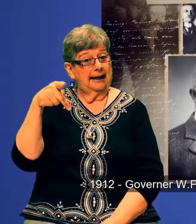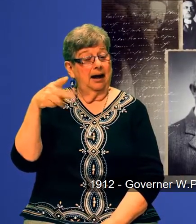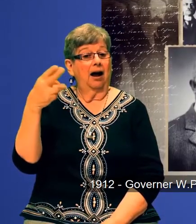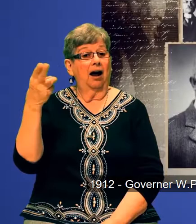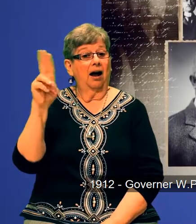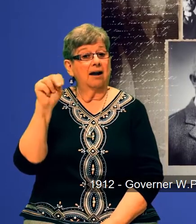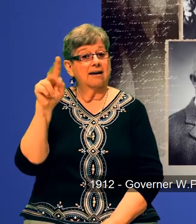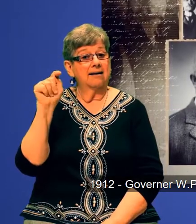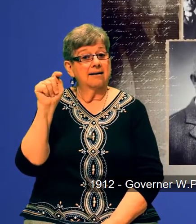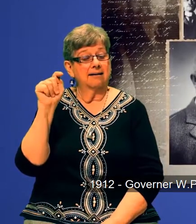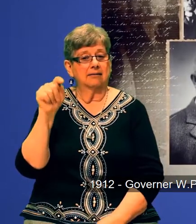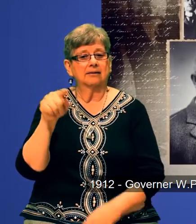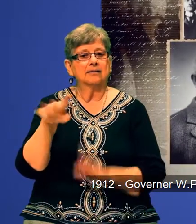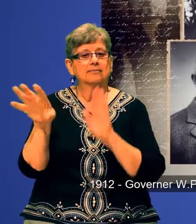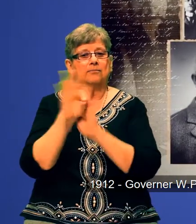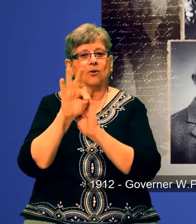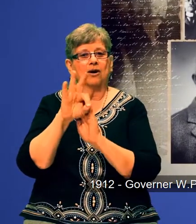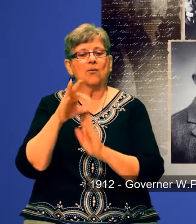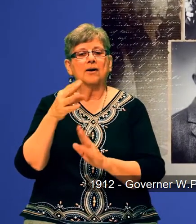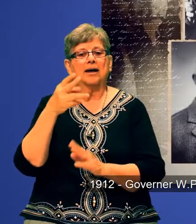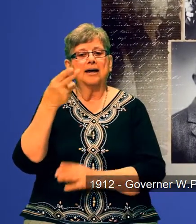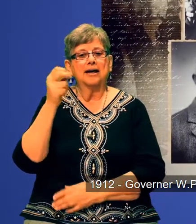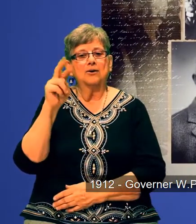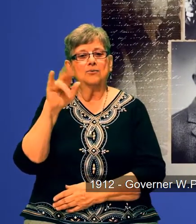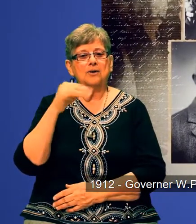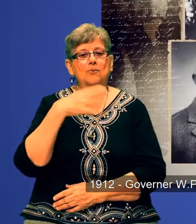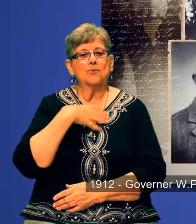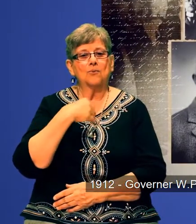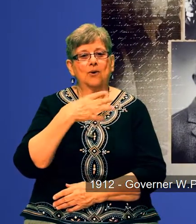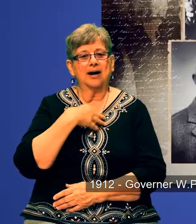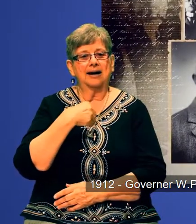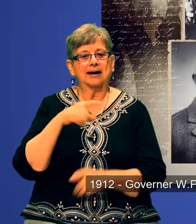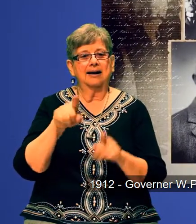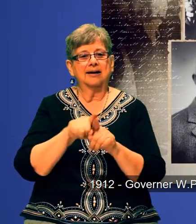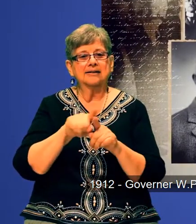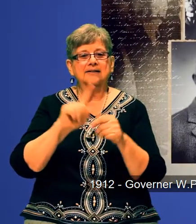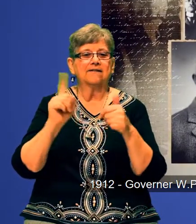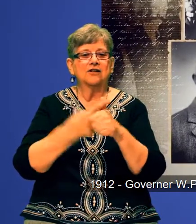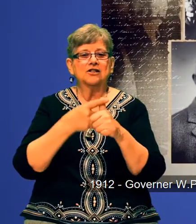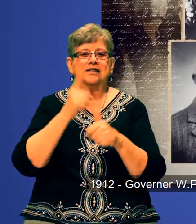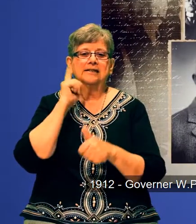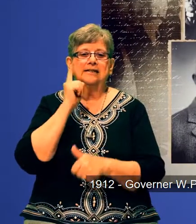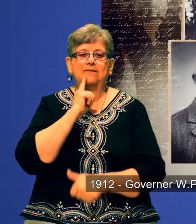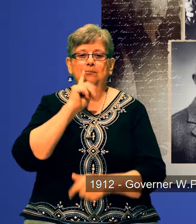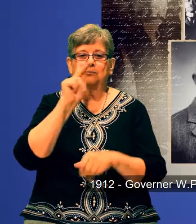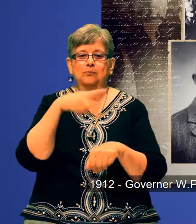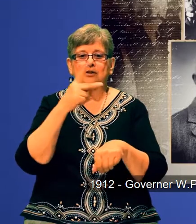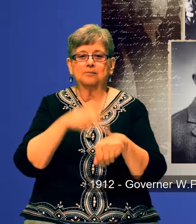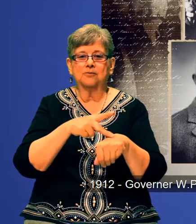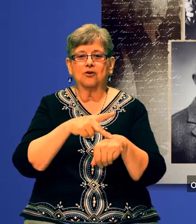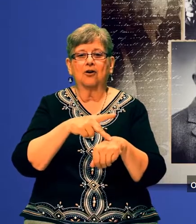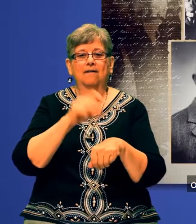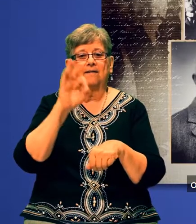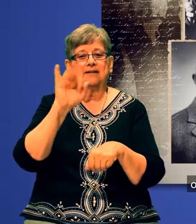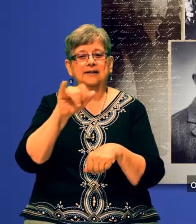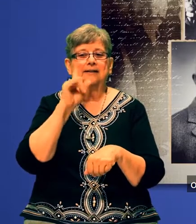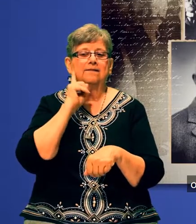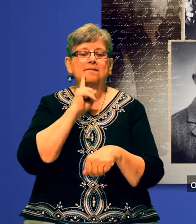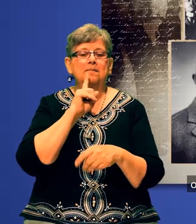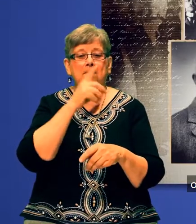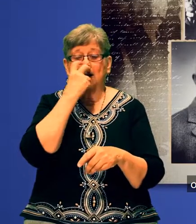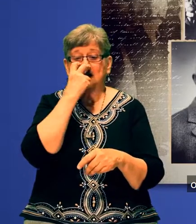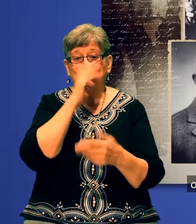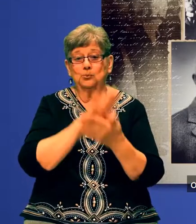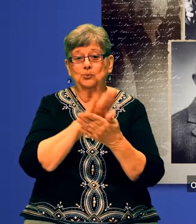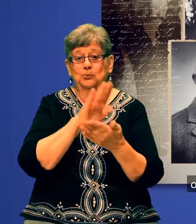1912, Governor W. P. Hunt appointed Henry C. White as the first deaf principal of the School